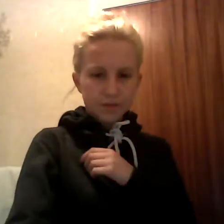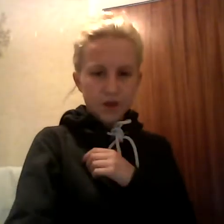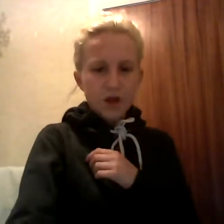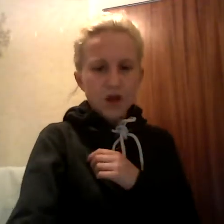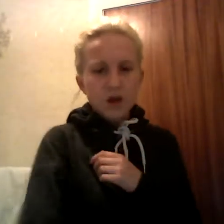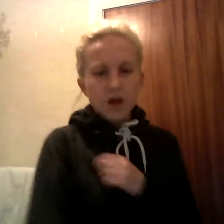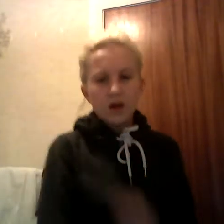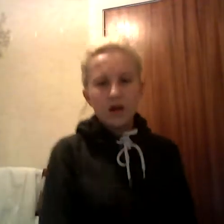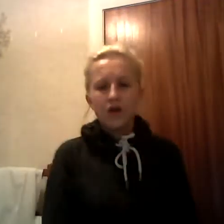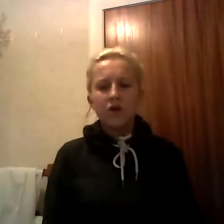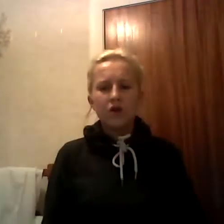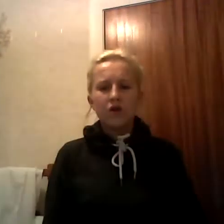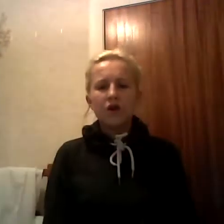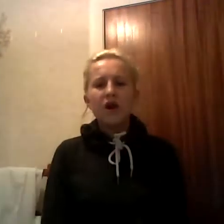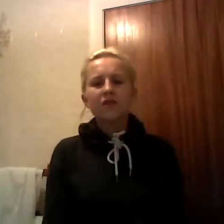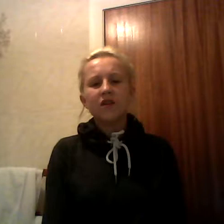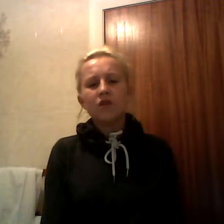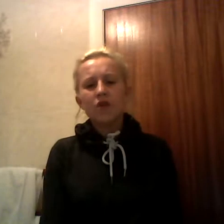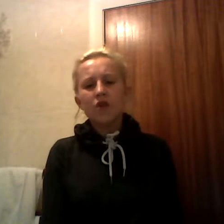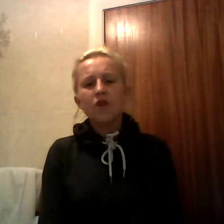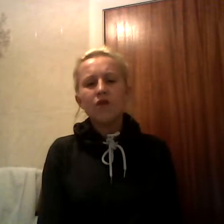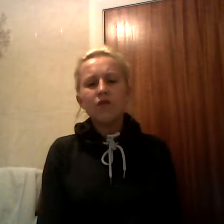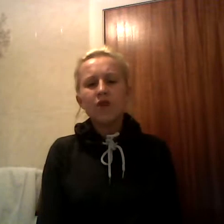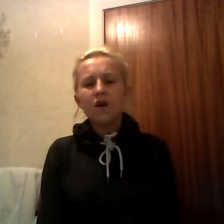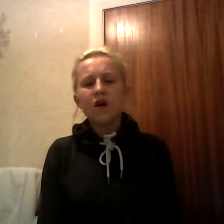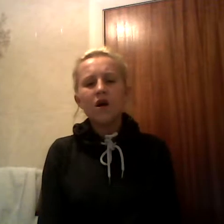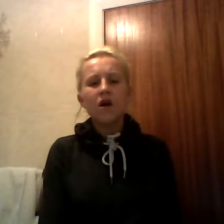I hear you're asking all around